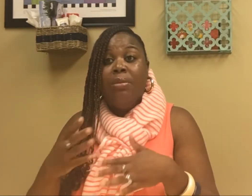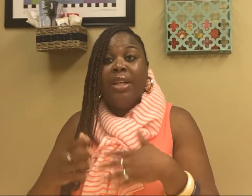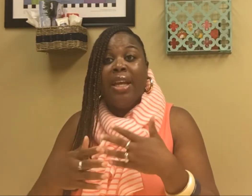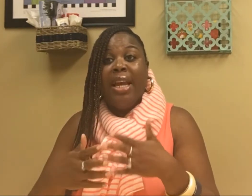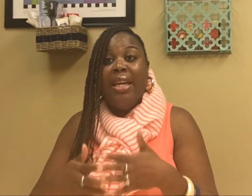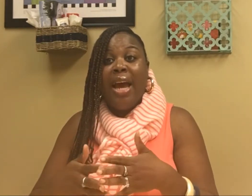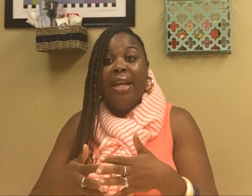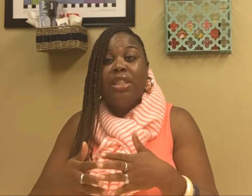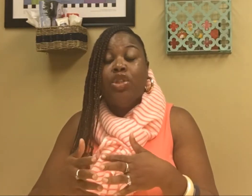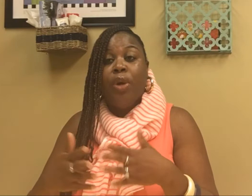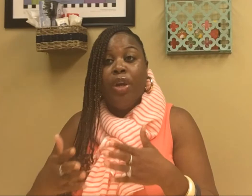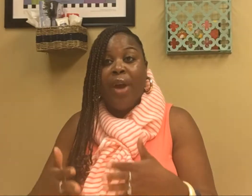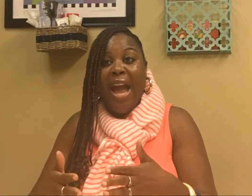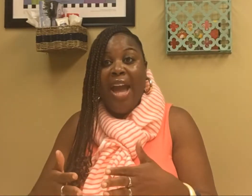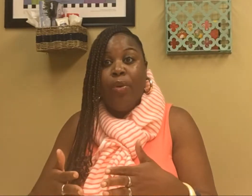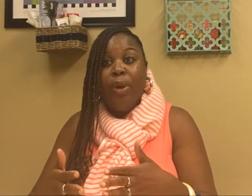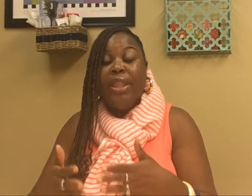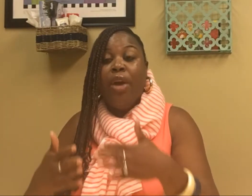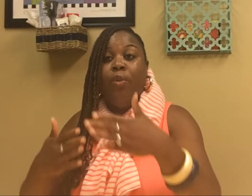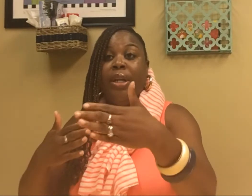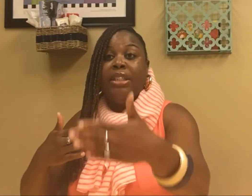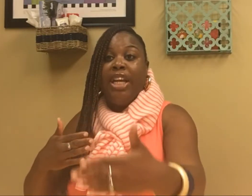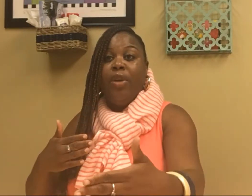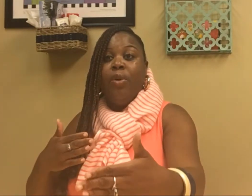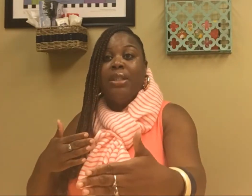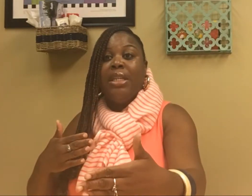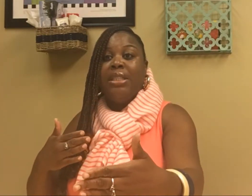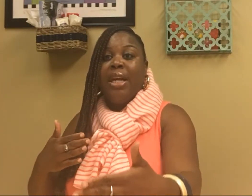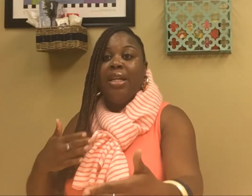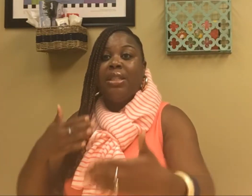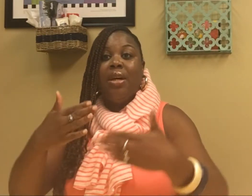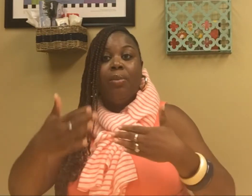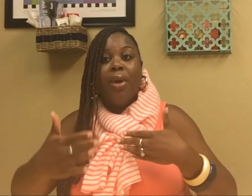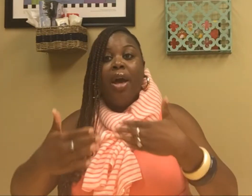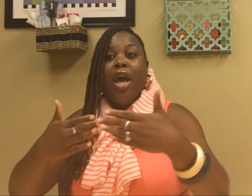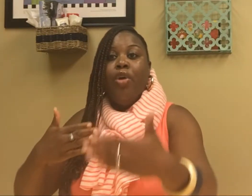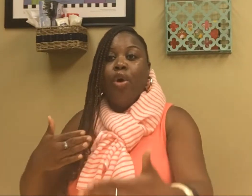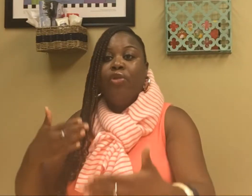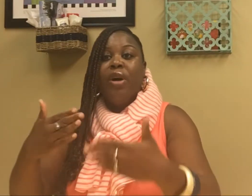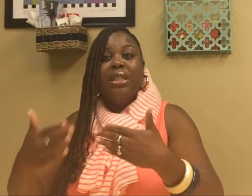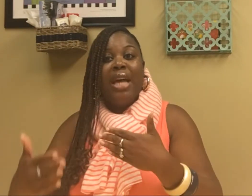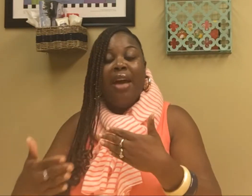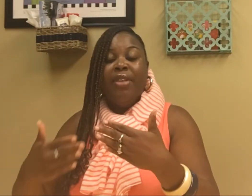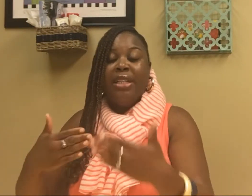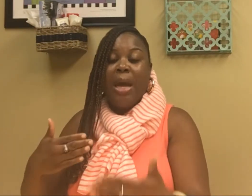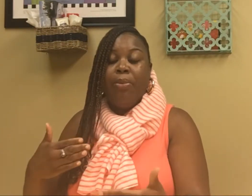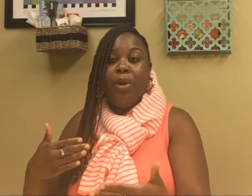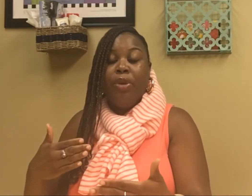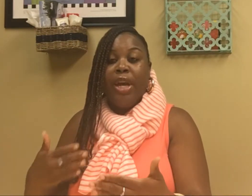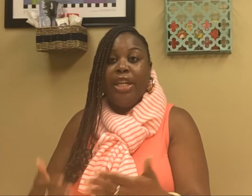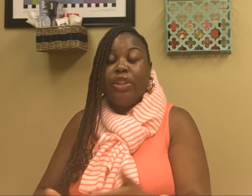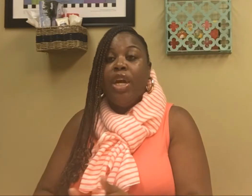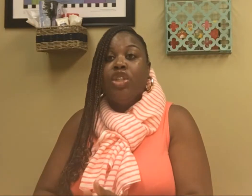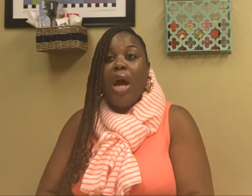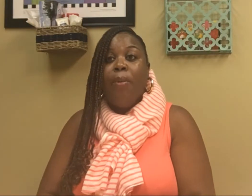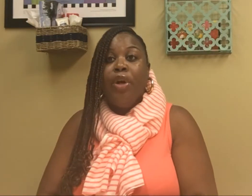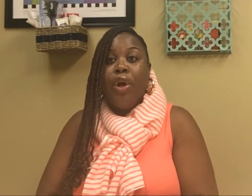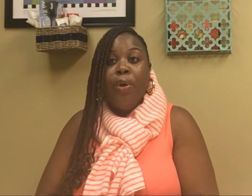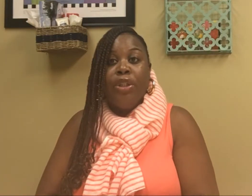object that he likes to interact with. And what it did was it set us up in order for us to have that type of communication. So I would encourage